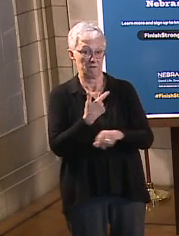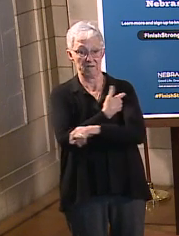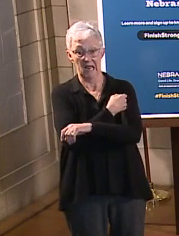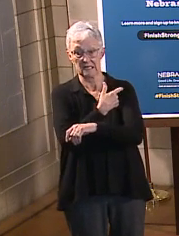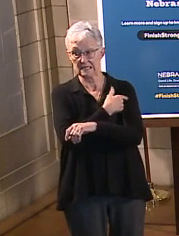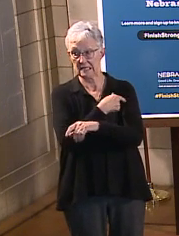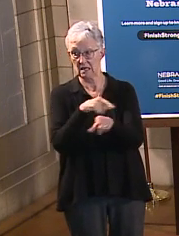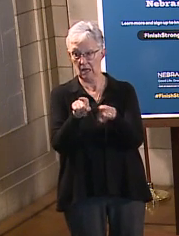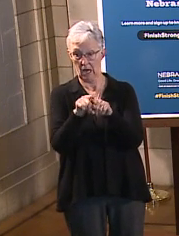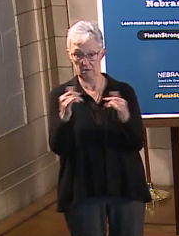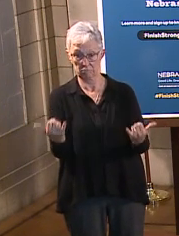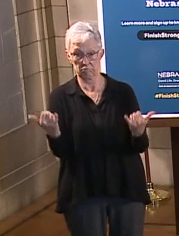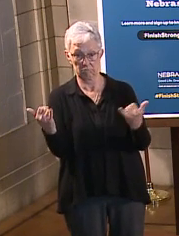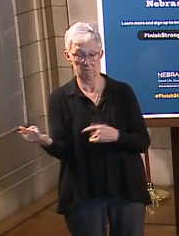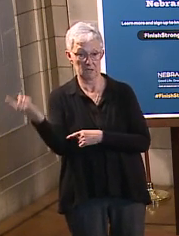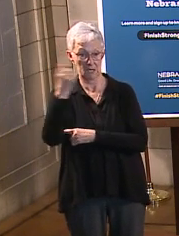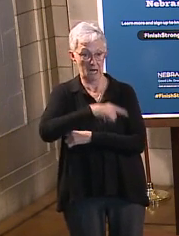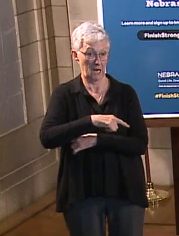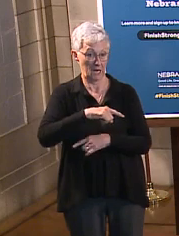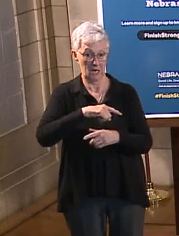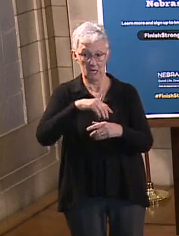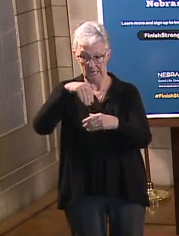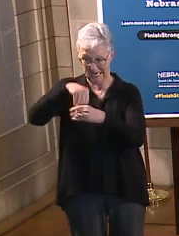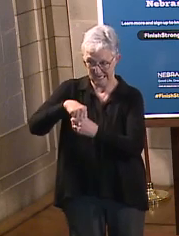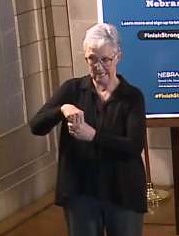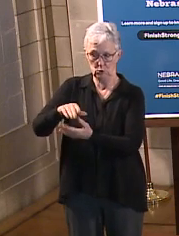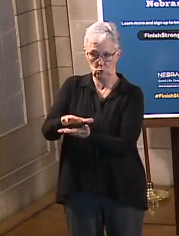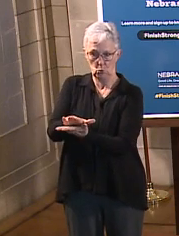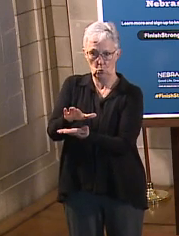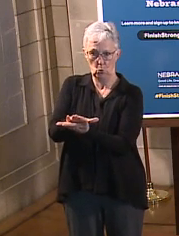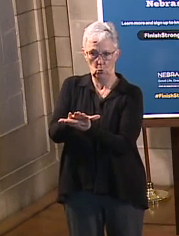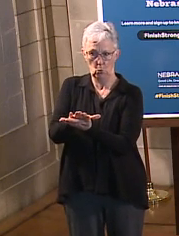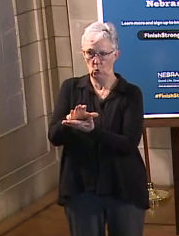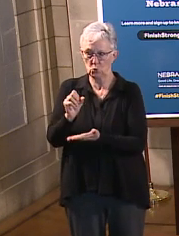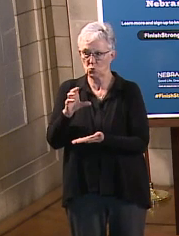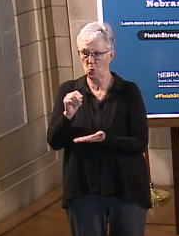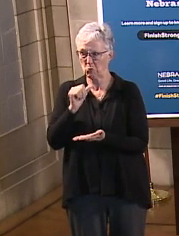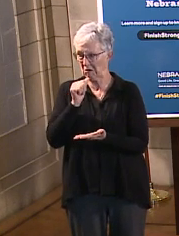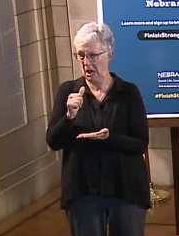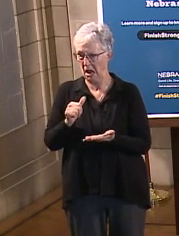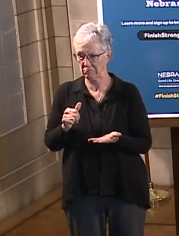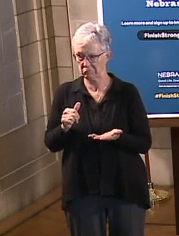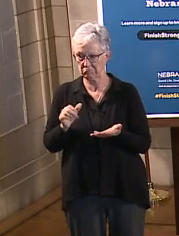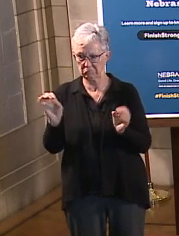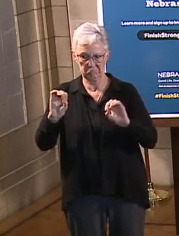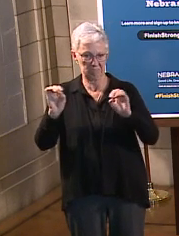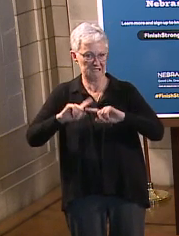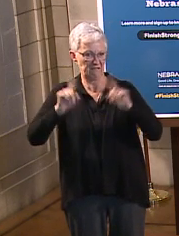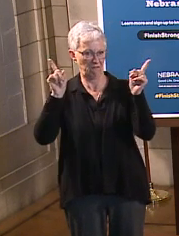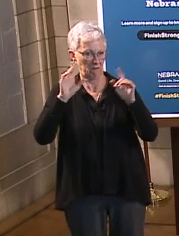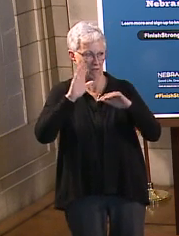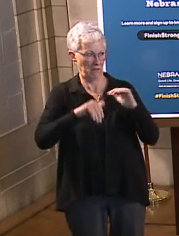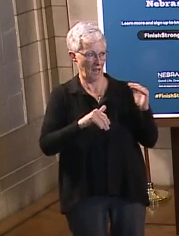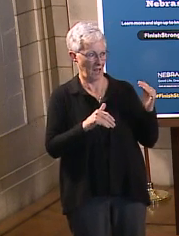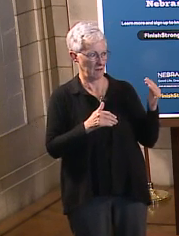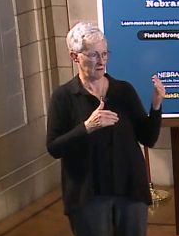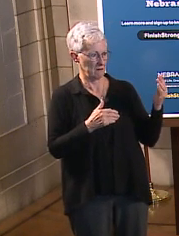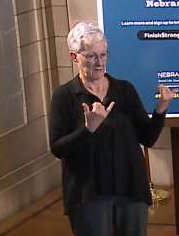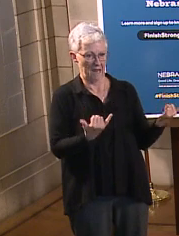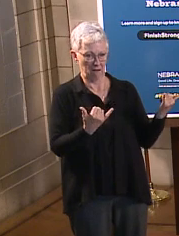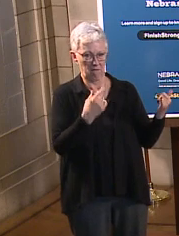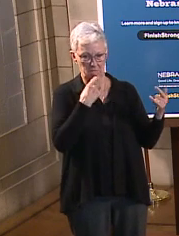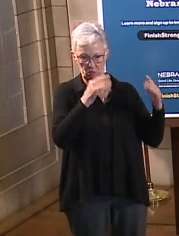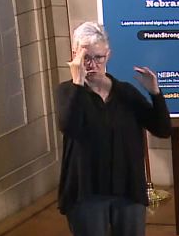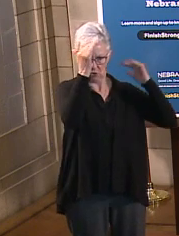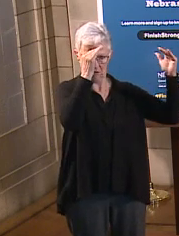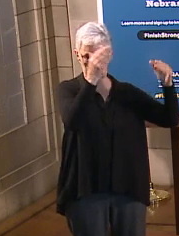clinics like we do today, or you could do them at school. So I'm not sure it's going to be that much different, other than the parents would have to give the permission to